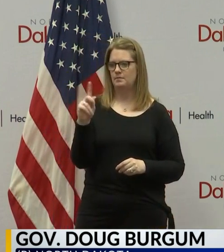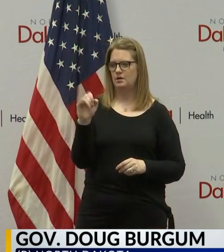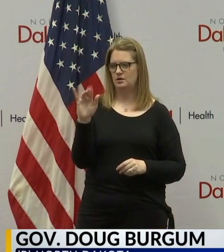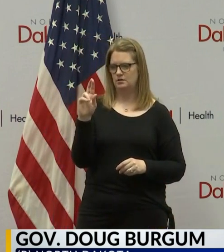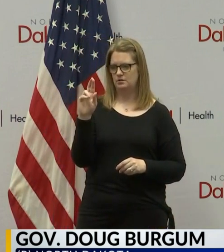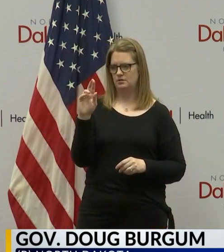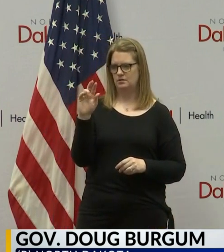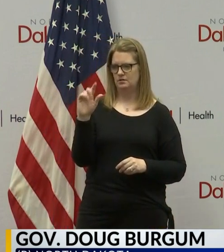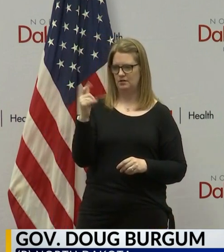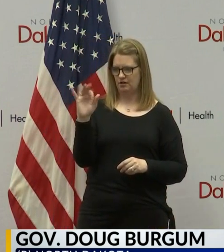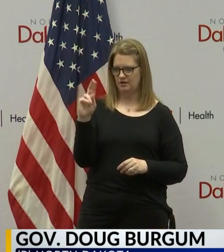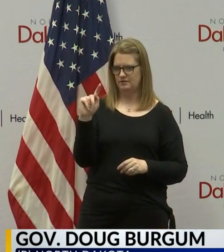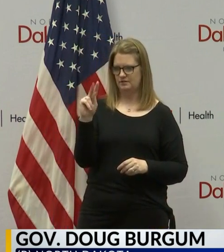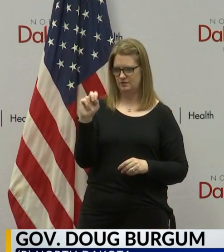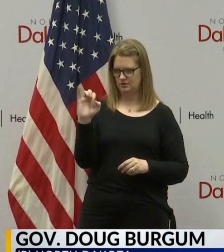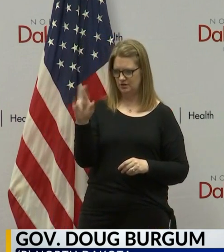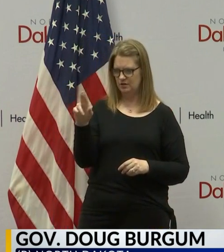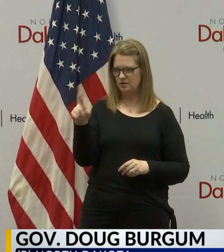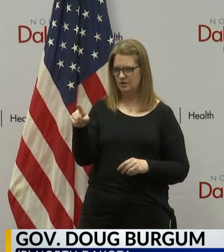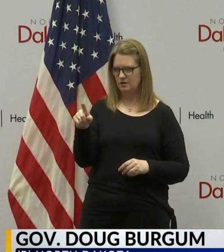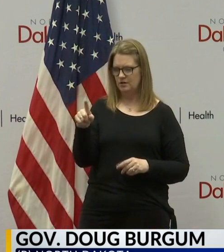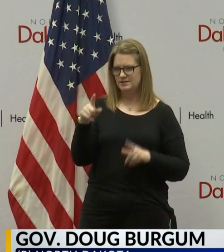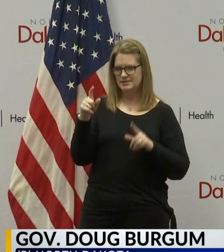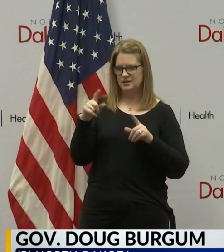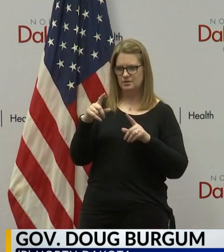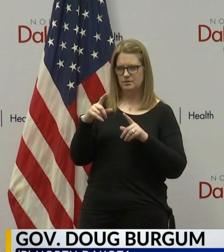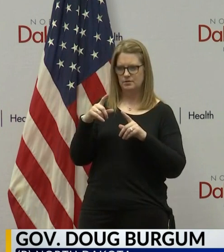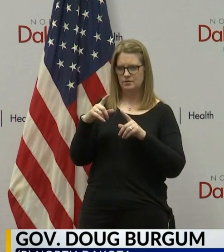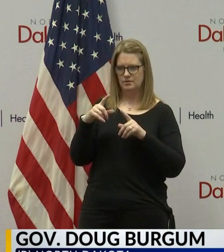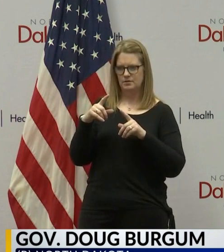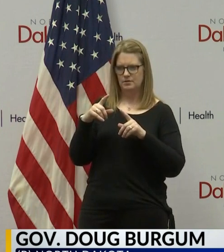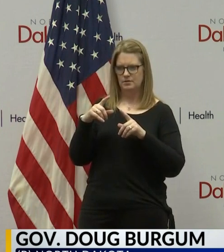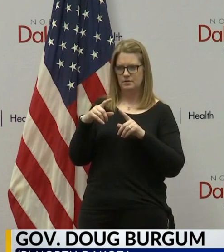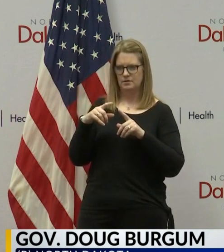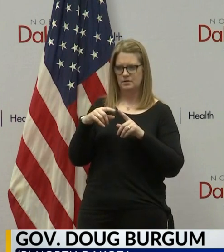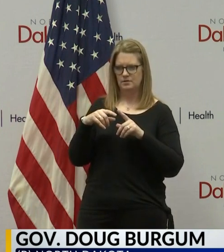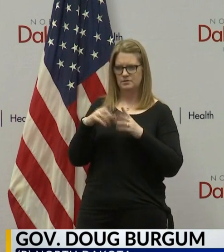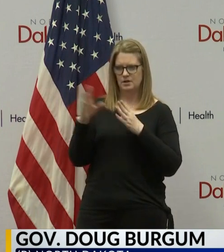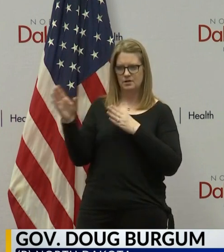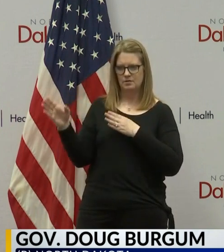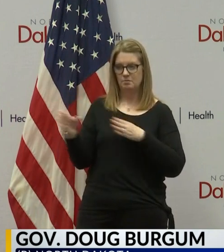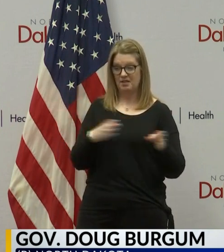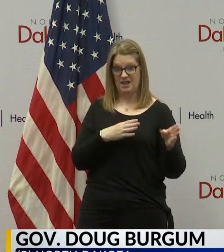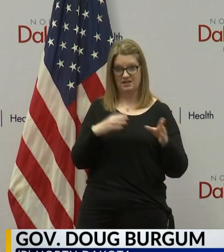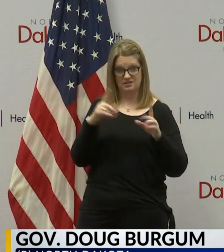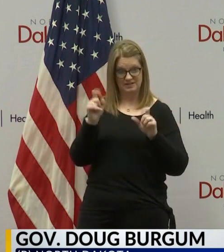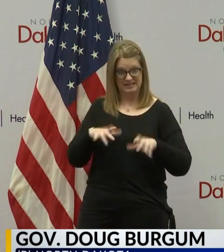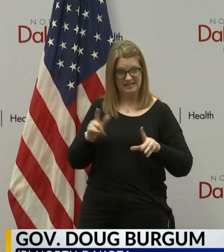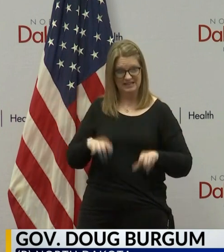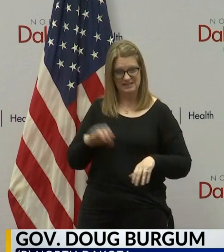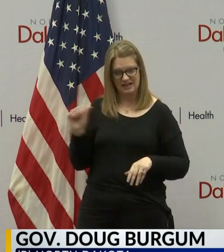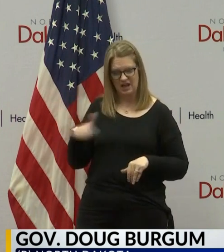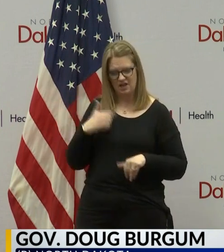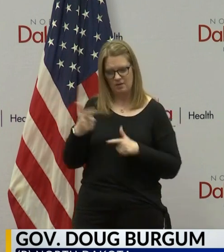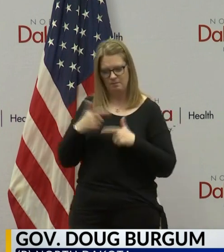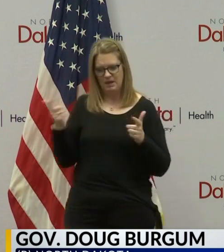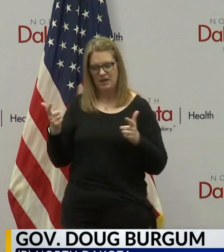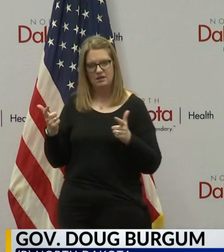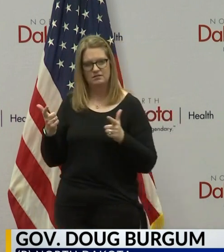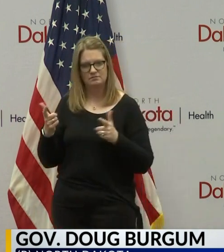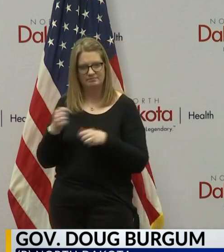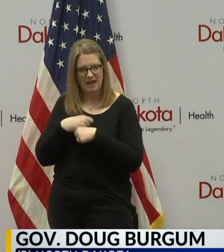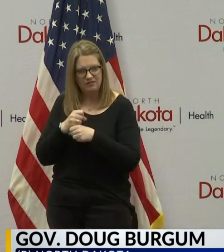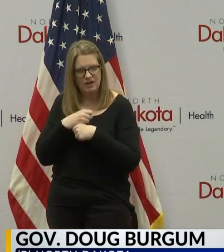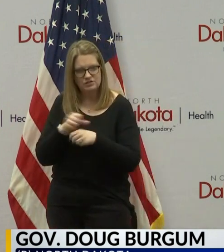Are there any plans to do testing in other factories or food processing plants in North Dakota that have large numbers of employees, and is